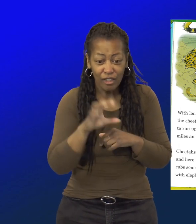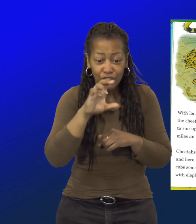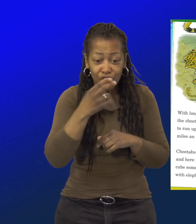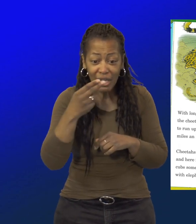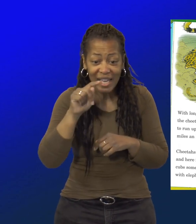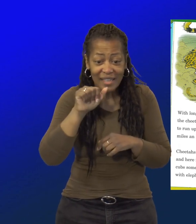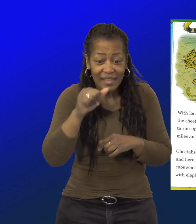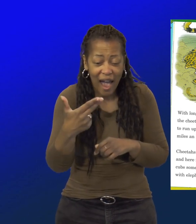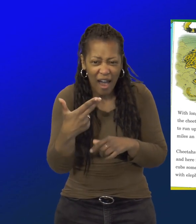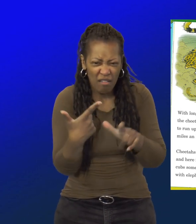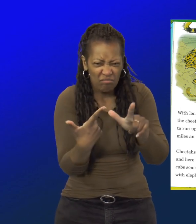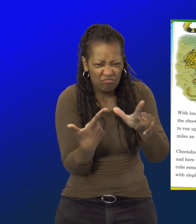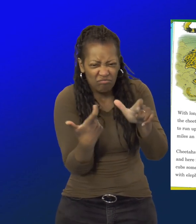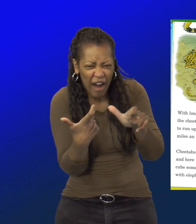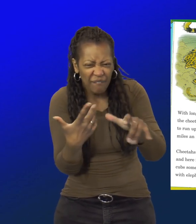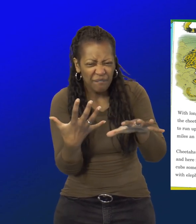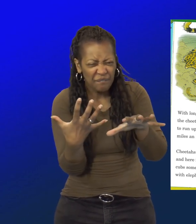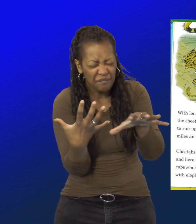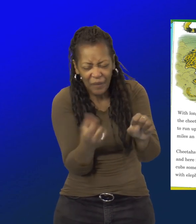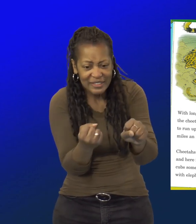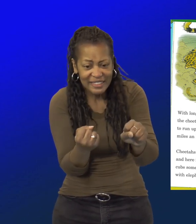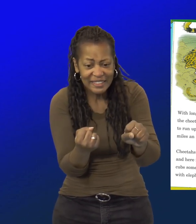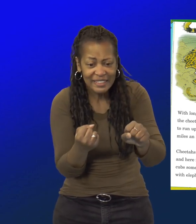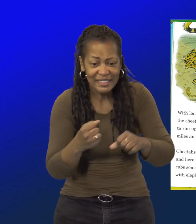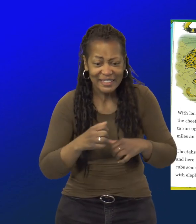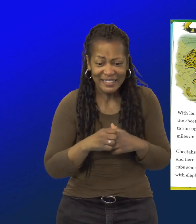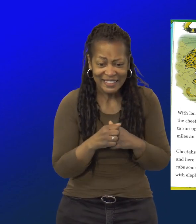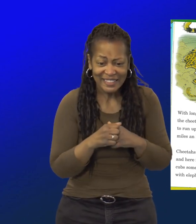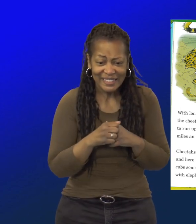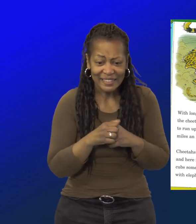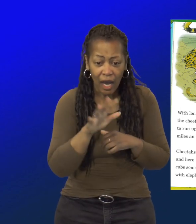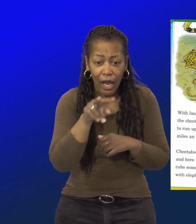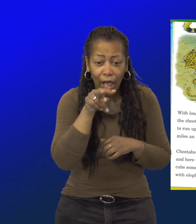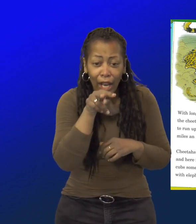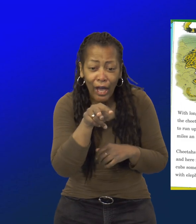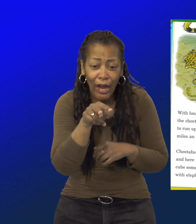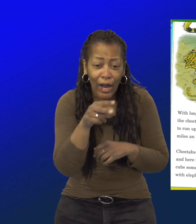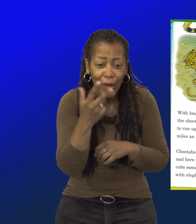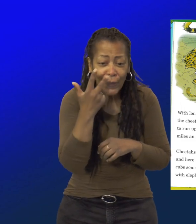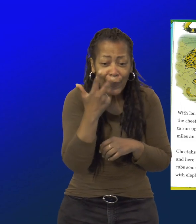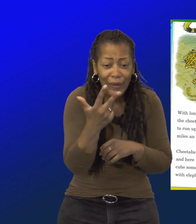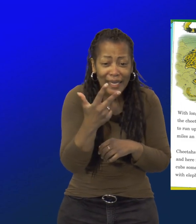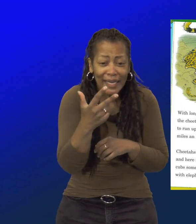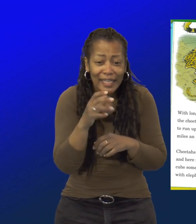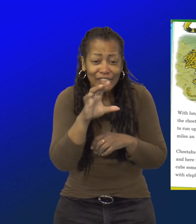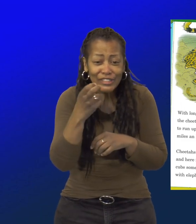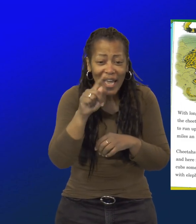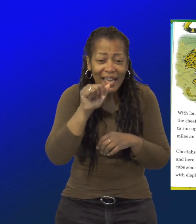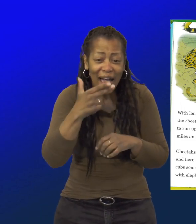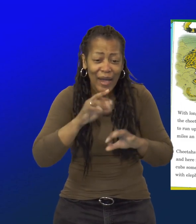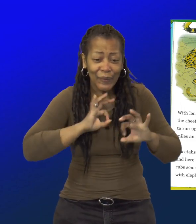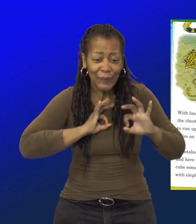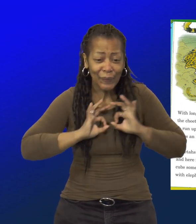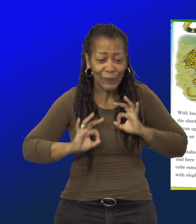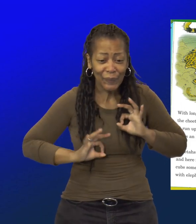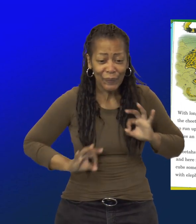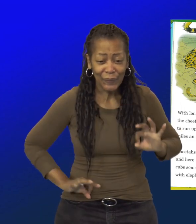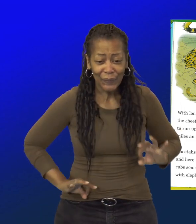Cheetahs run fast, and here is the scoop. Cubs sometimes play soccer